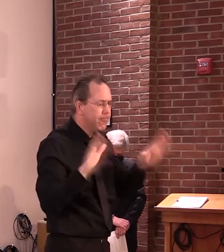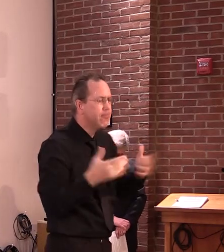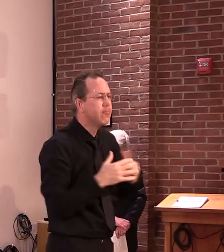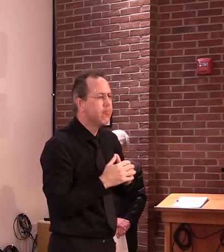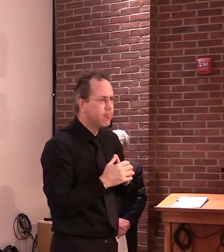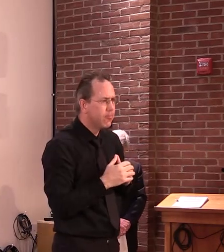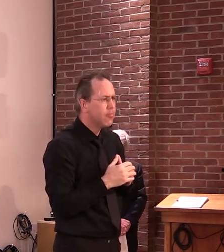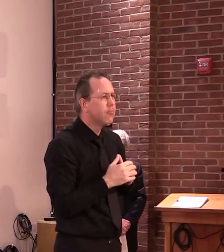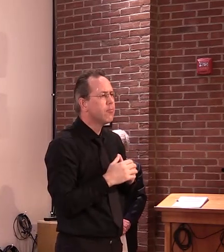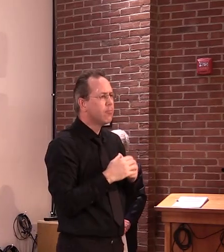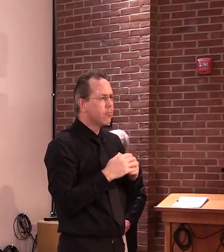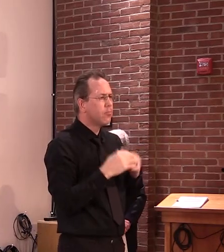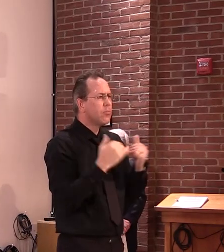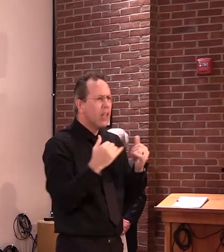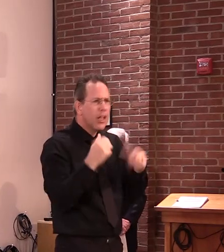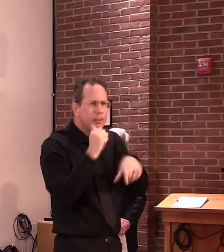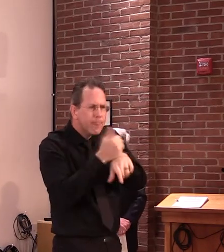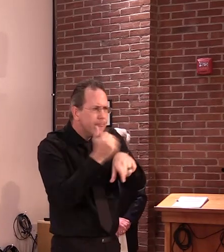the state.